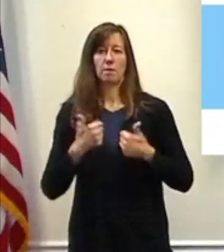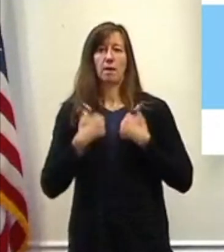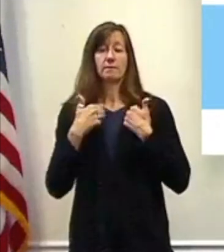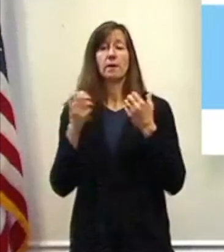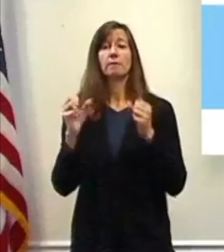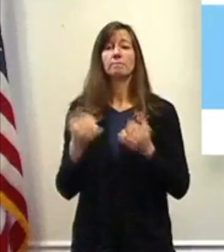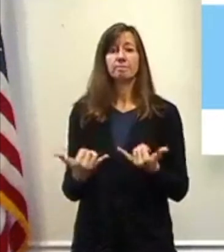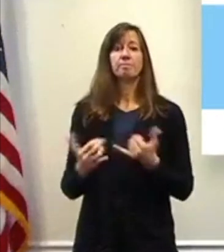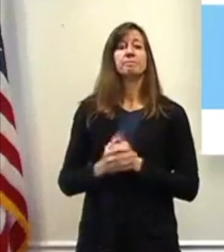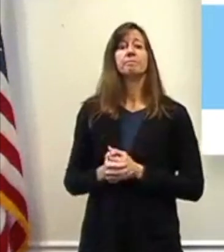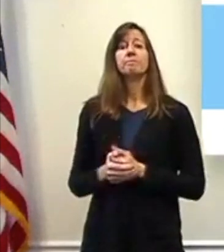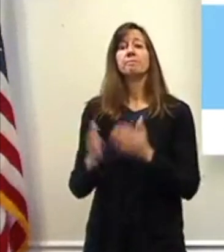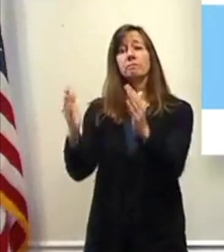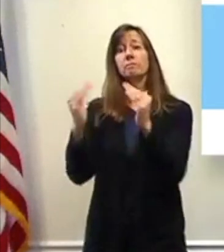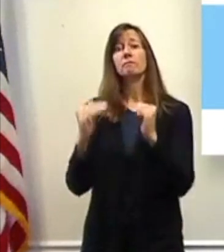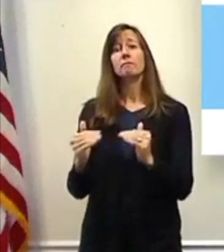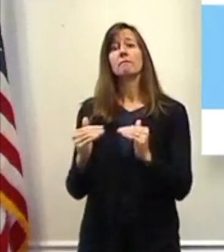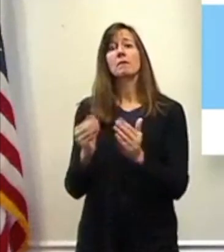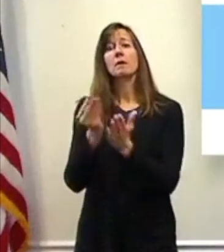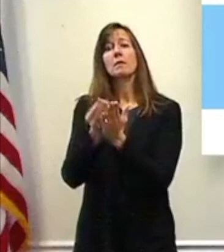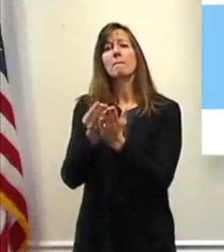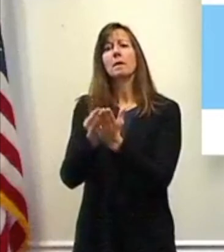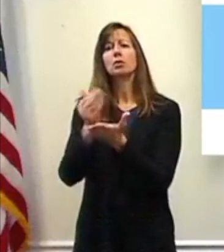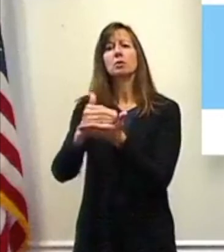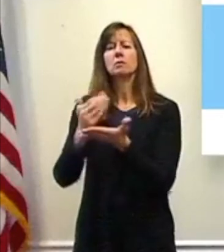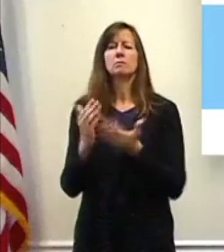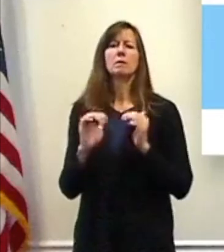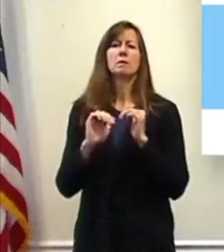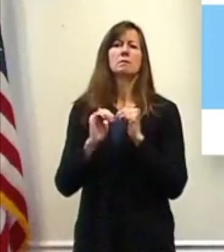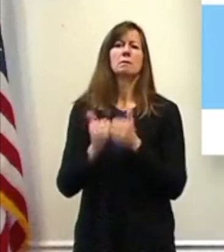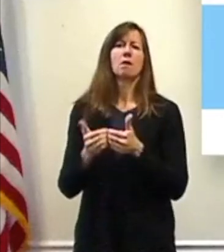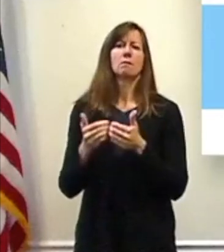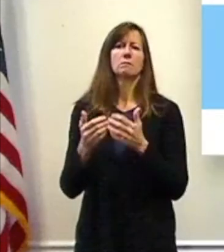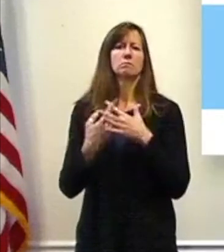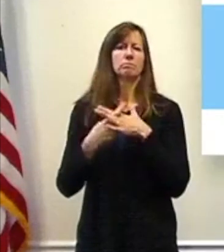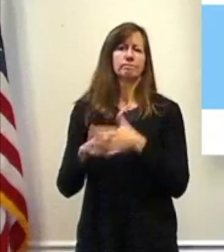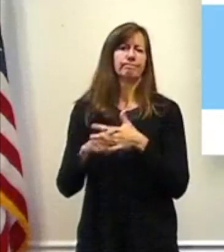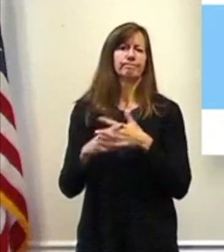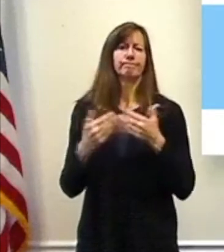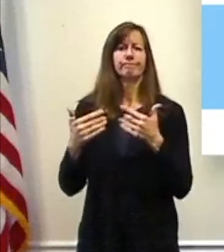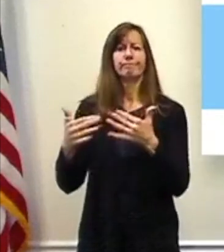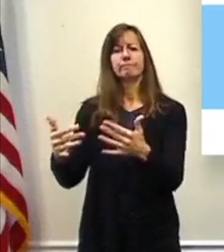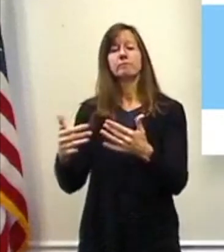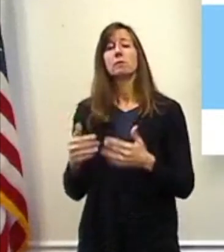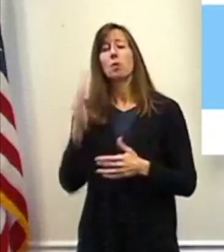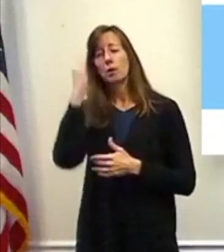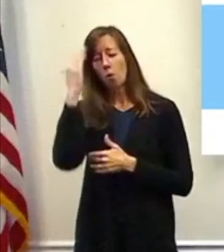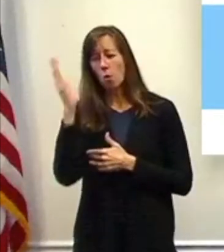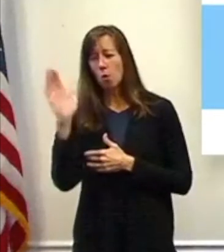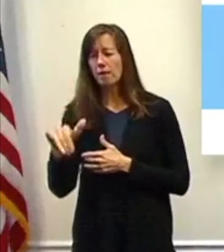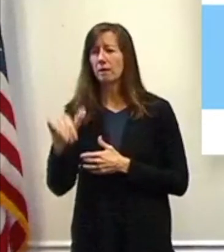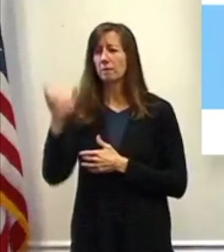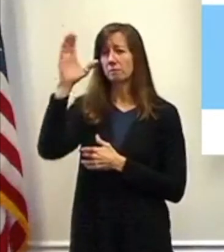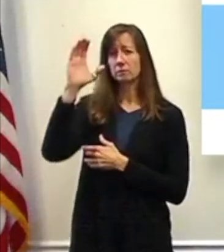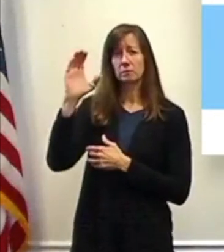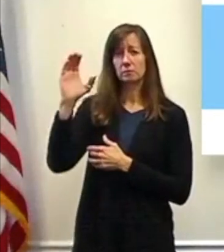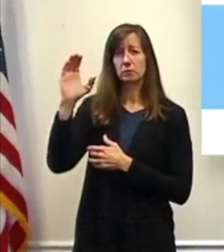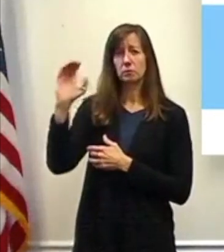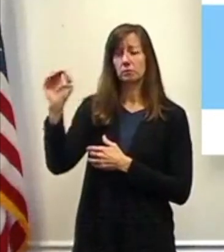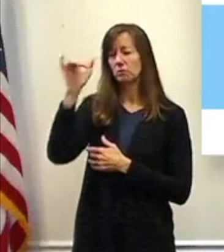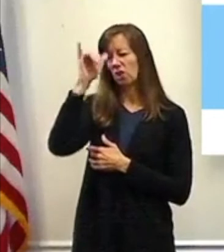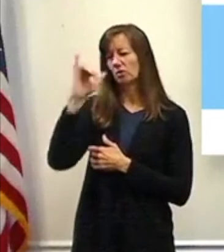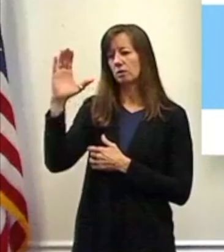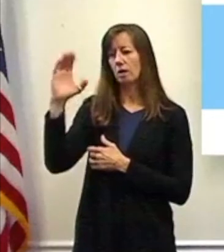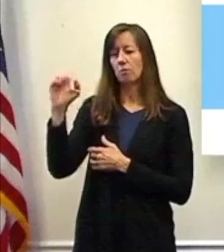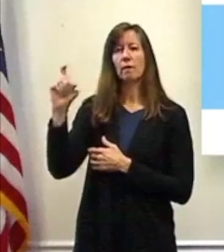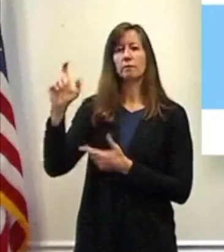We began this budget process knowing that we would have to shrink the size, scale, and scope of county government. So this budget reduces